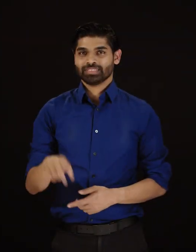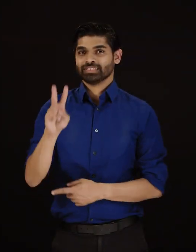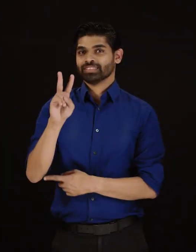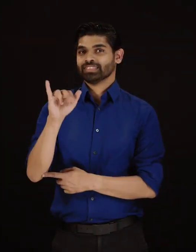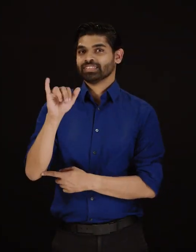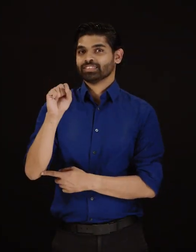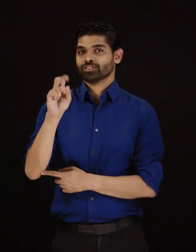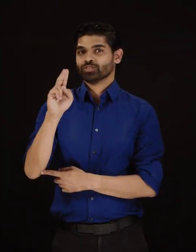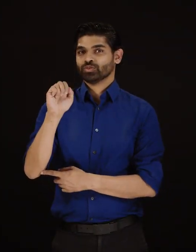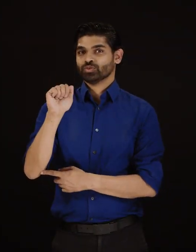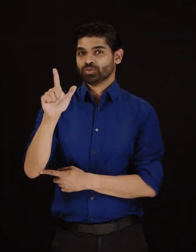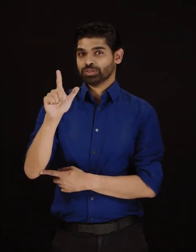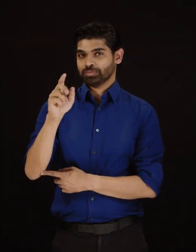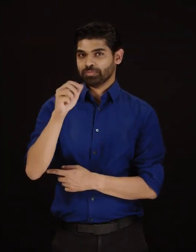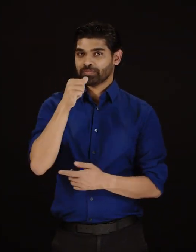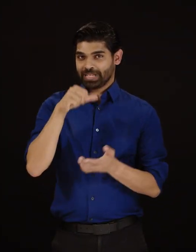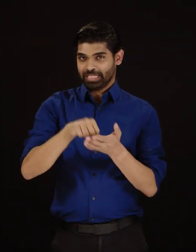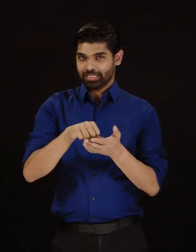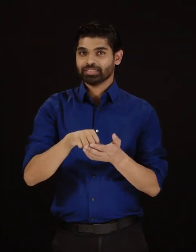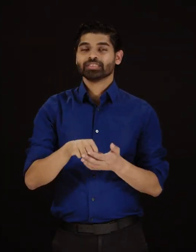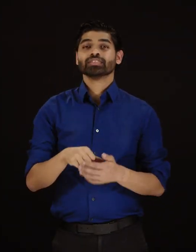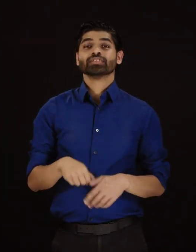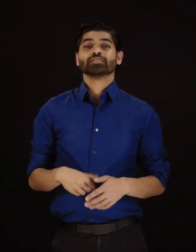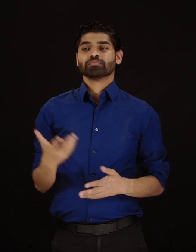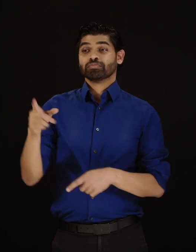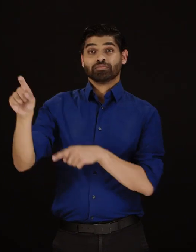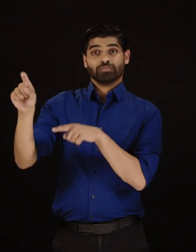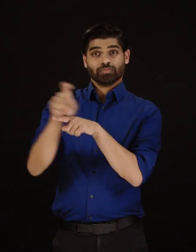Visual voicemail may provide a transcript of each message.